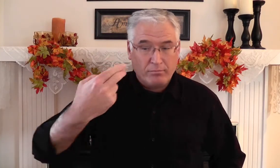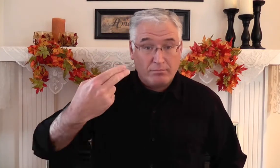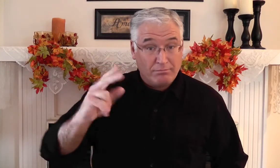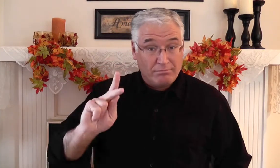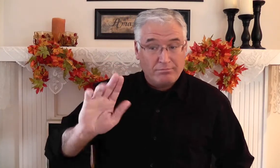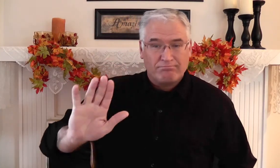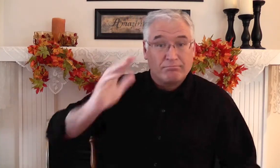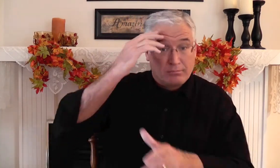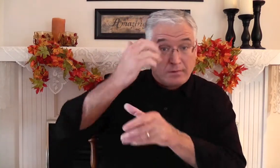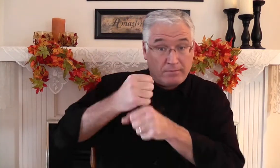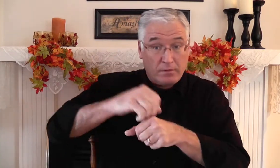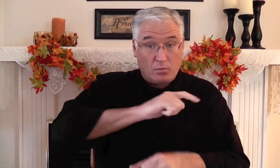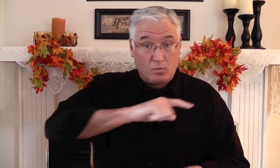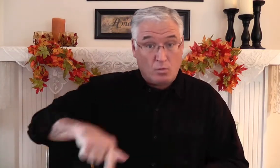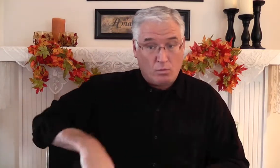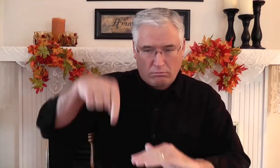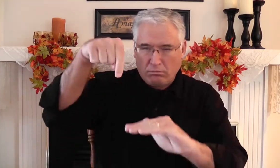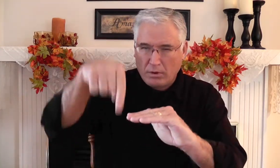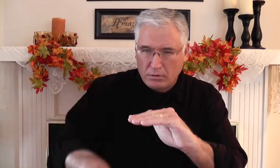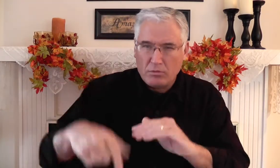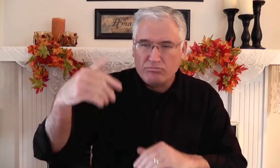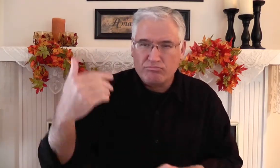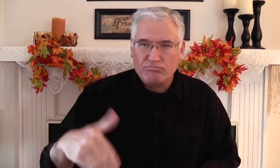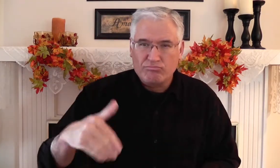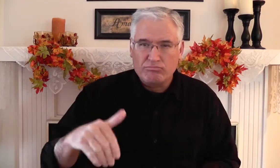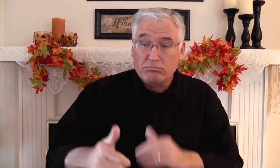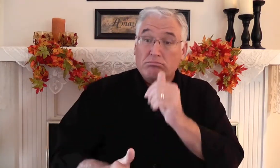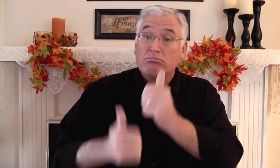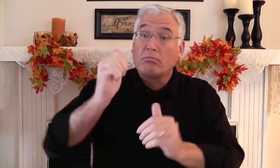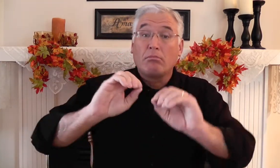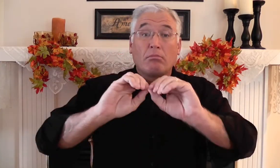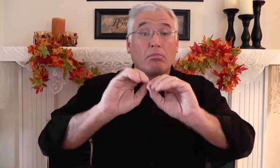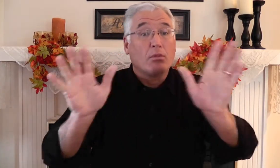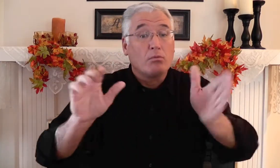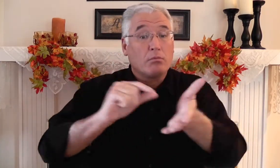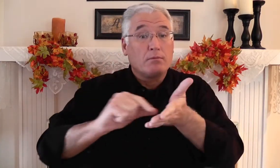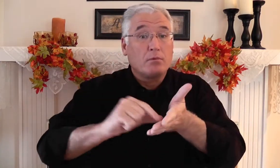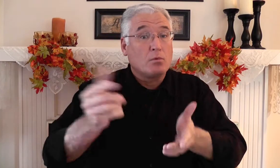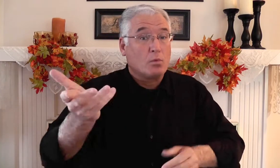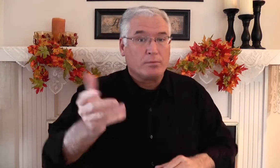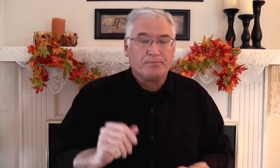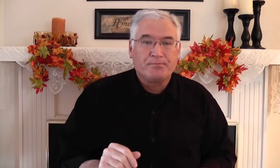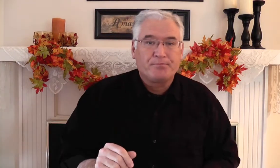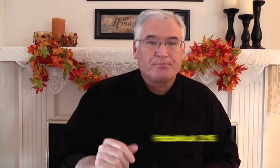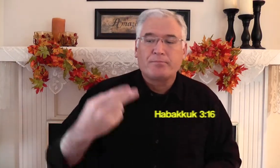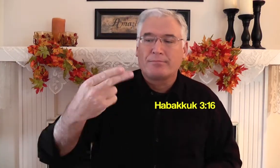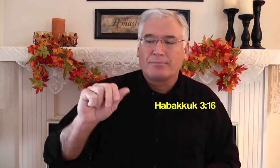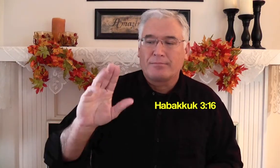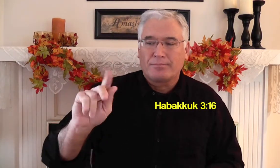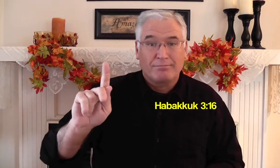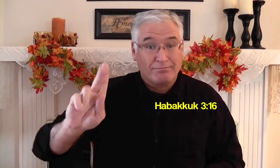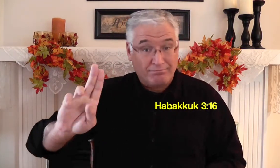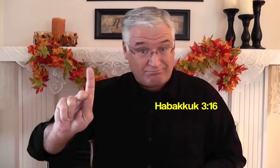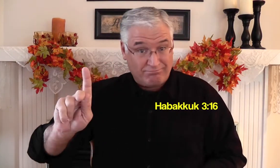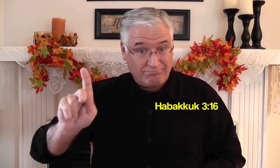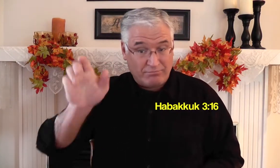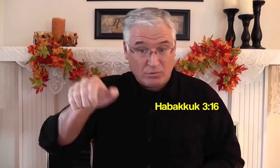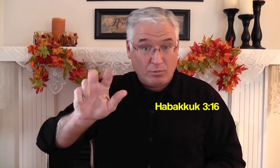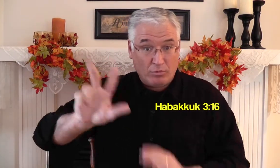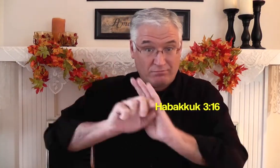We understand that Habakkuk, he had deep faith in the Lord. And it's most clearly in Habakkuk 3.16,